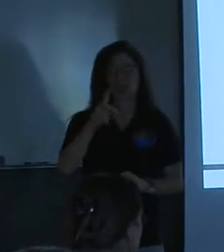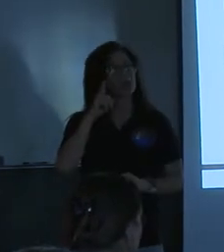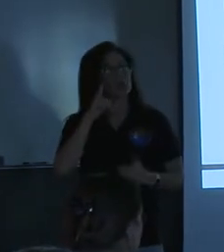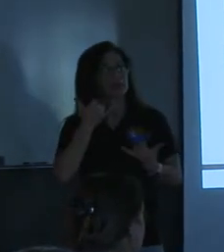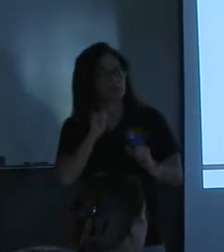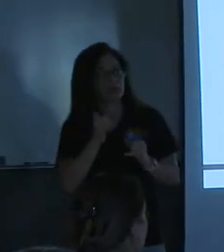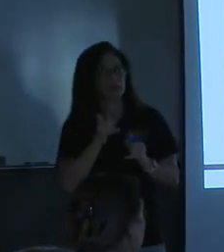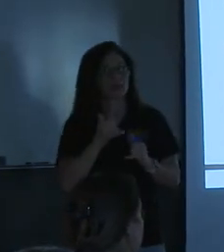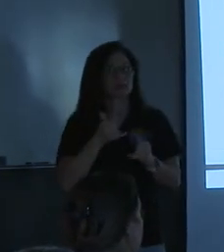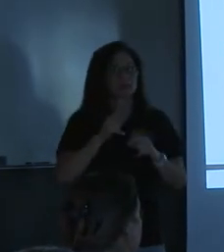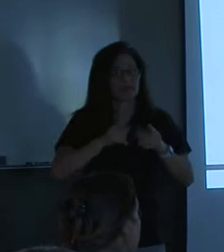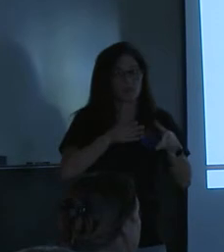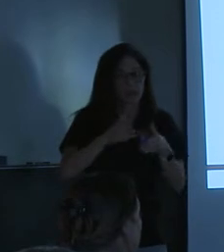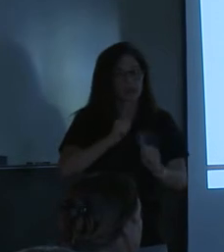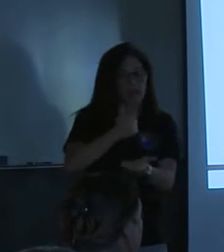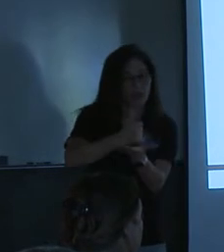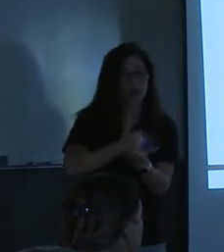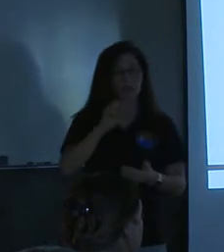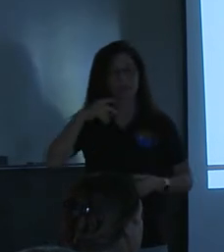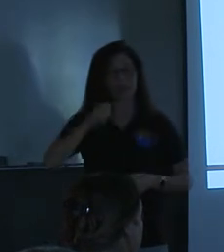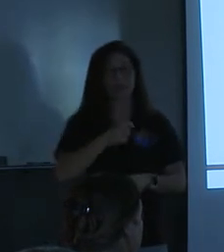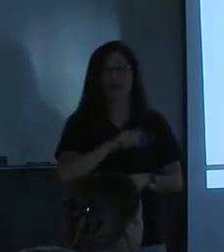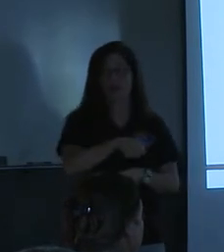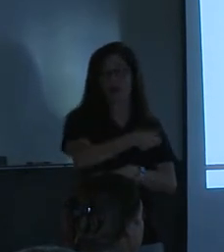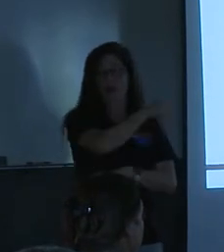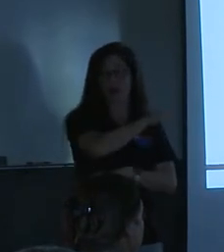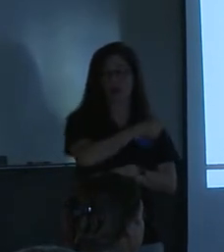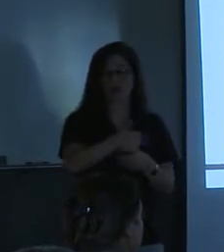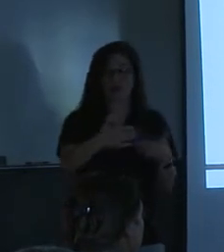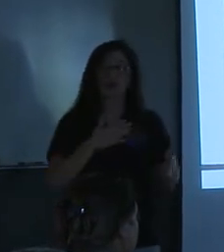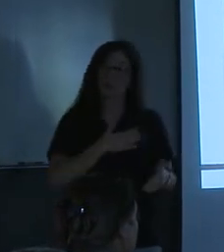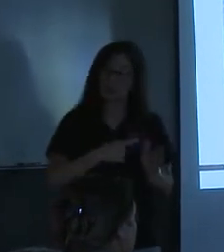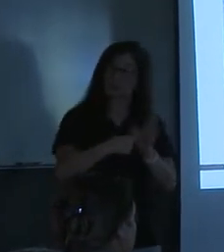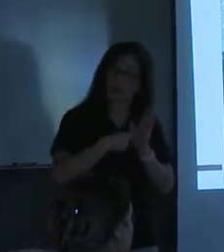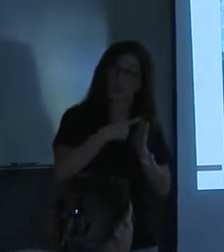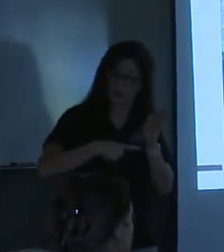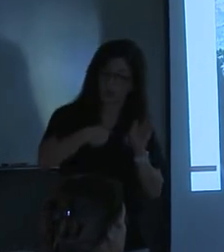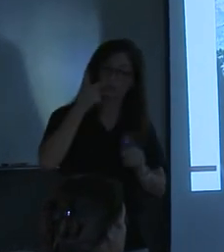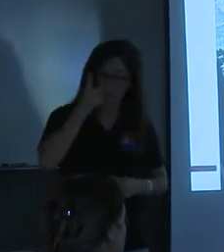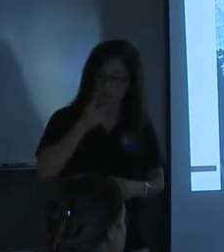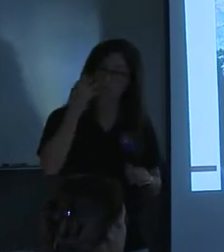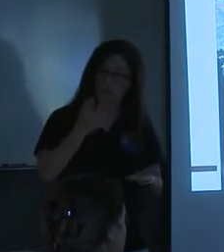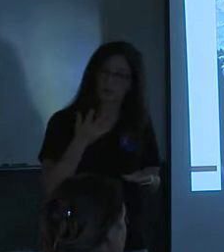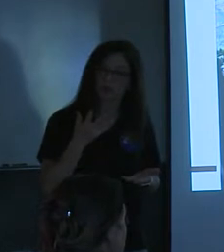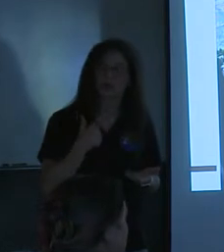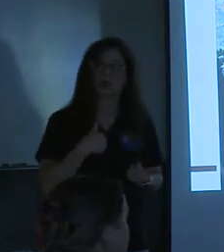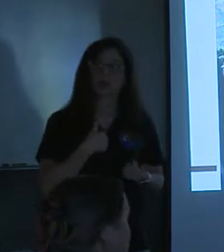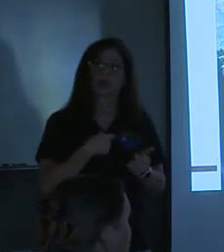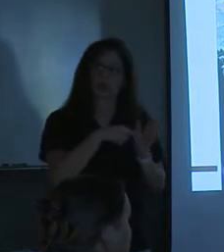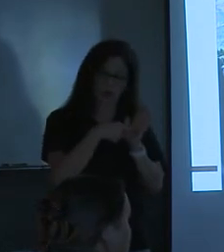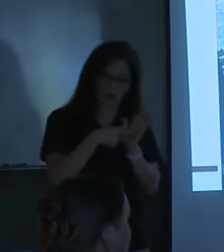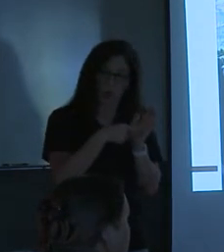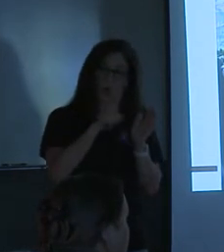things that we can do to help. And so we have maps in the other room. And please come show us what you saw. And let us trace the flow